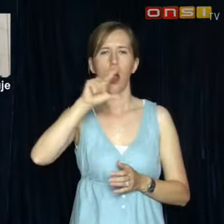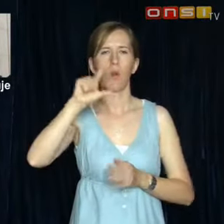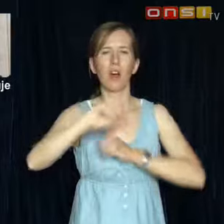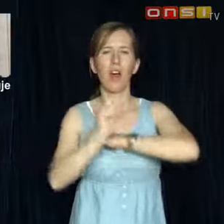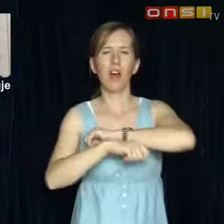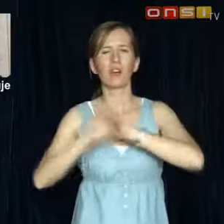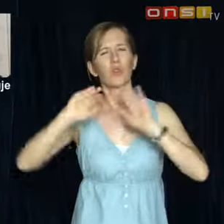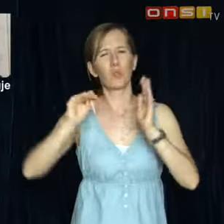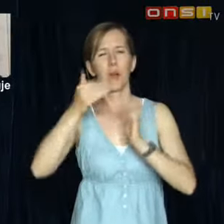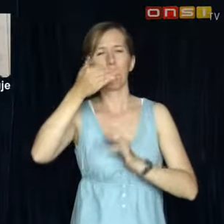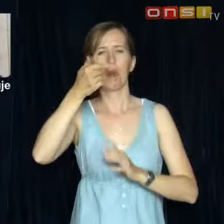Let's go.